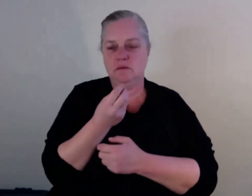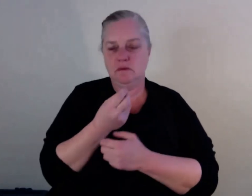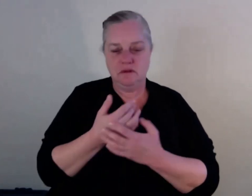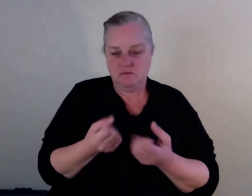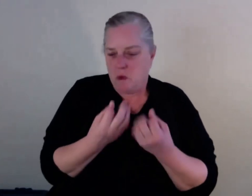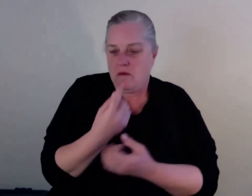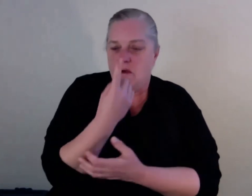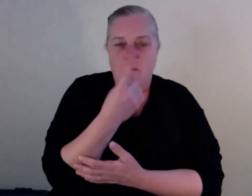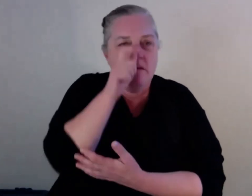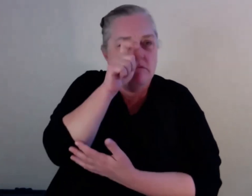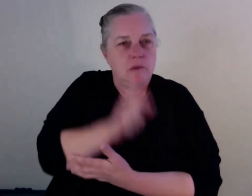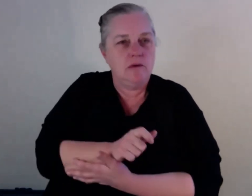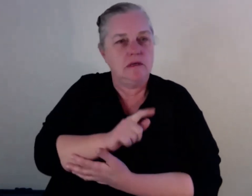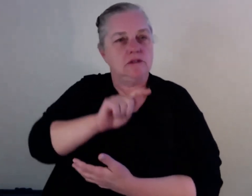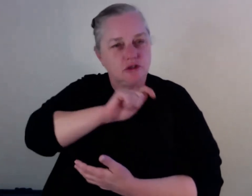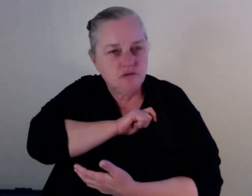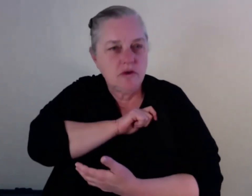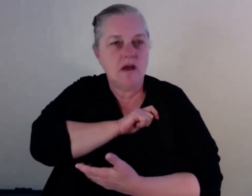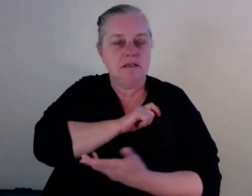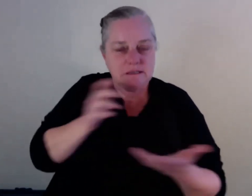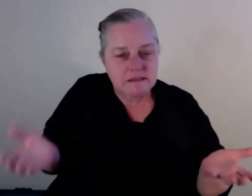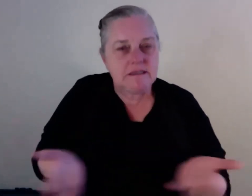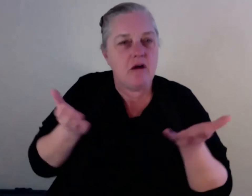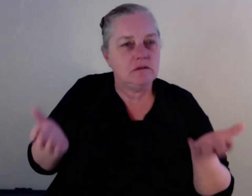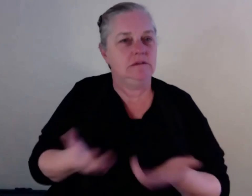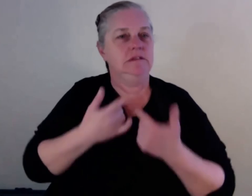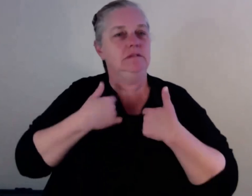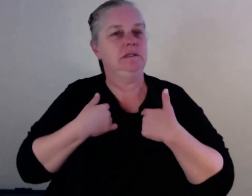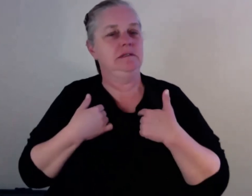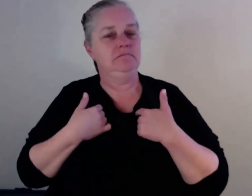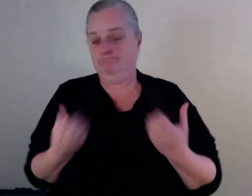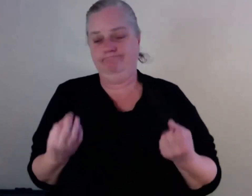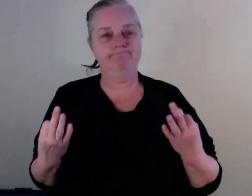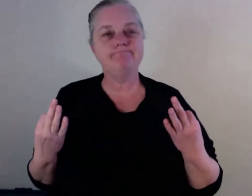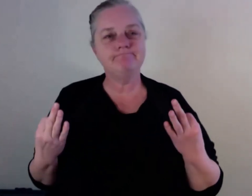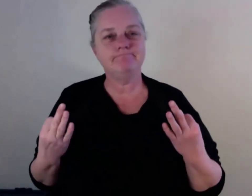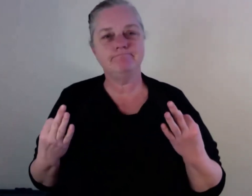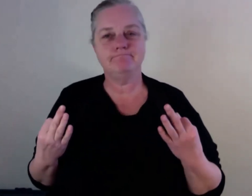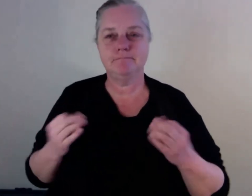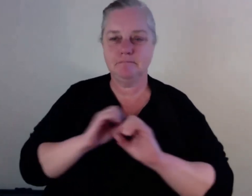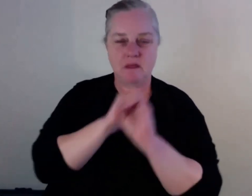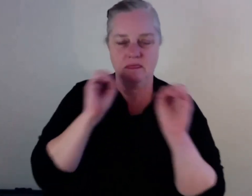that, I guess, encouragement, you know, not having that, um, can, it's just a massive barrier. And,